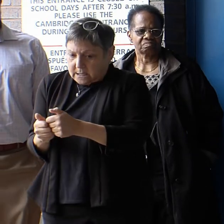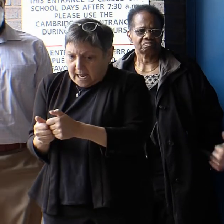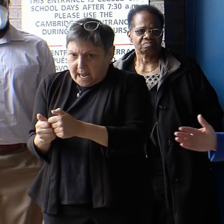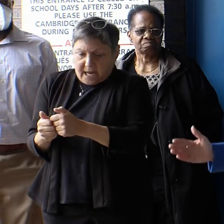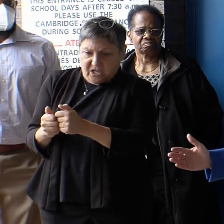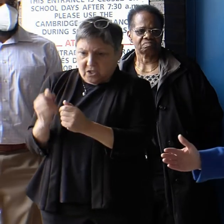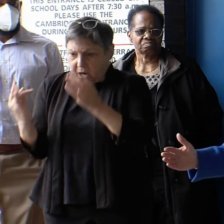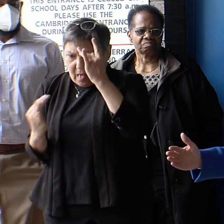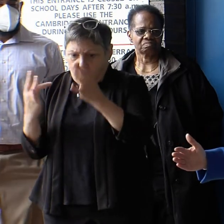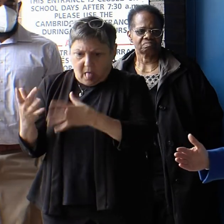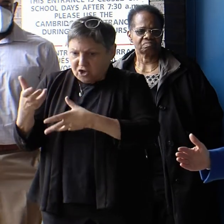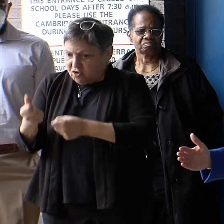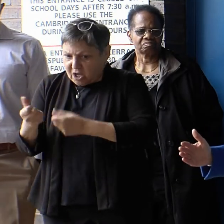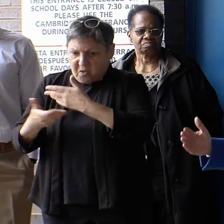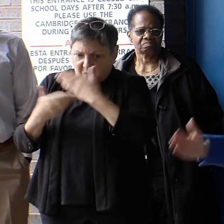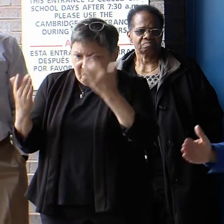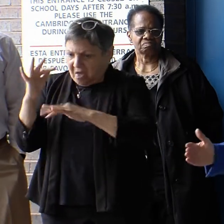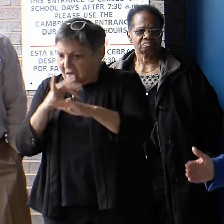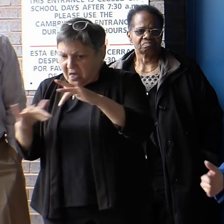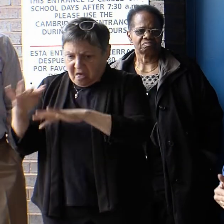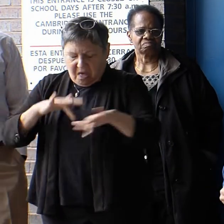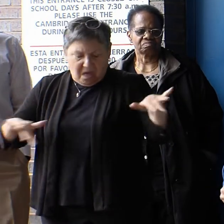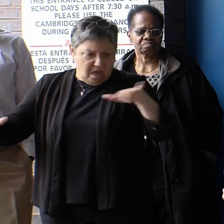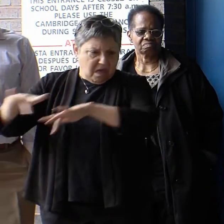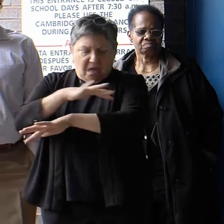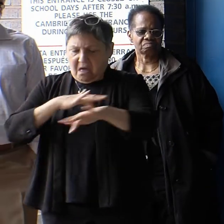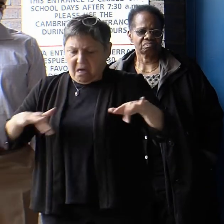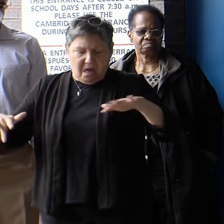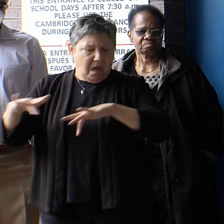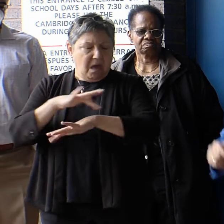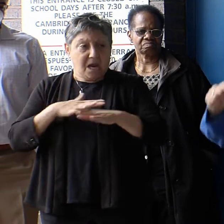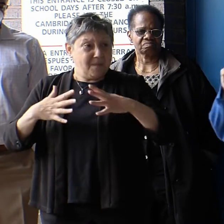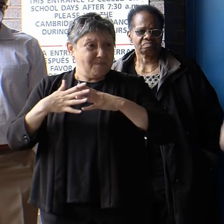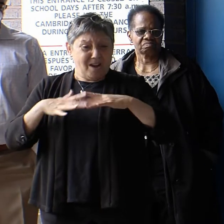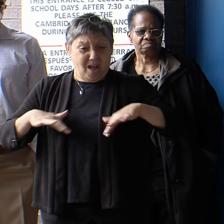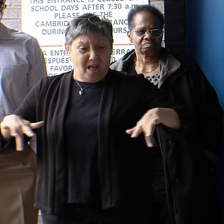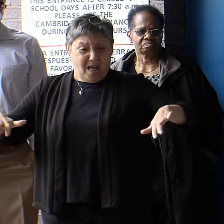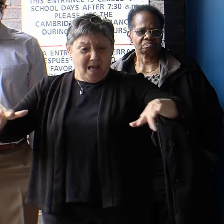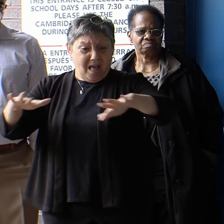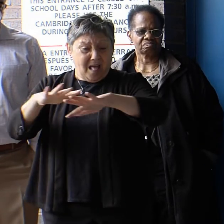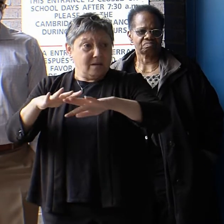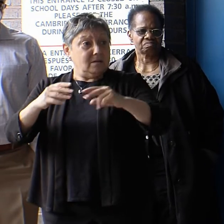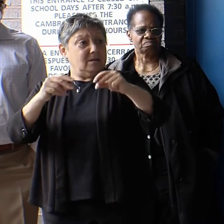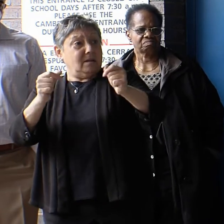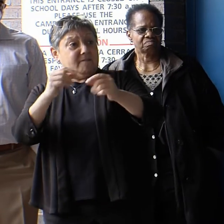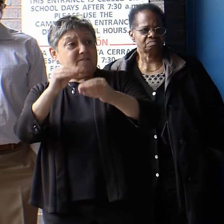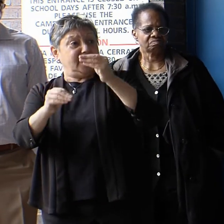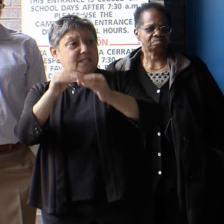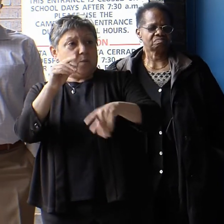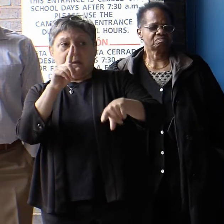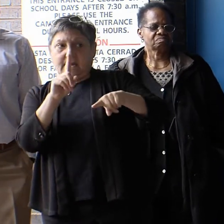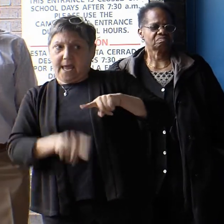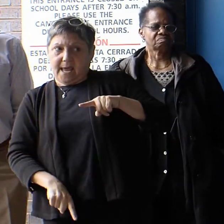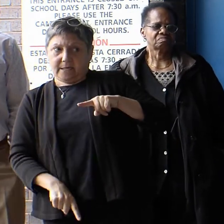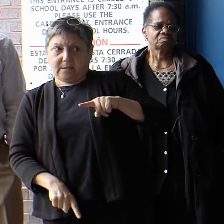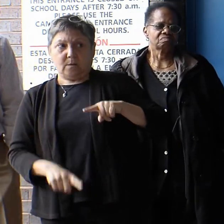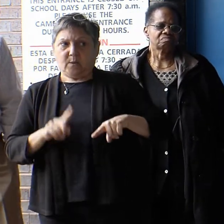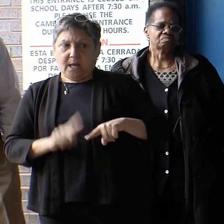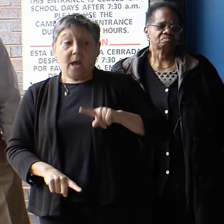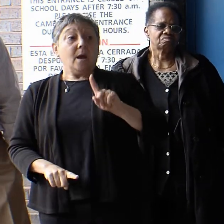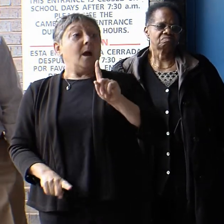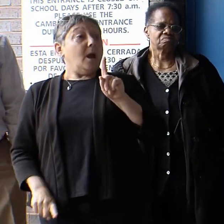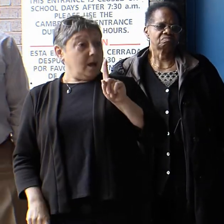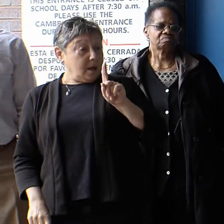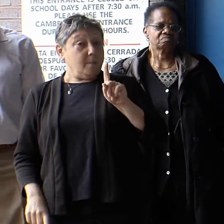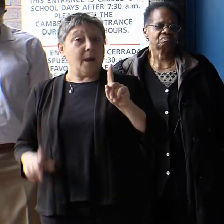and the distrust that's all around the nation. But one of the ways we change things, one of the ways